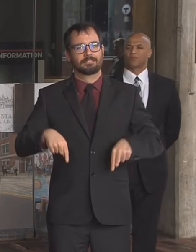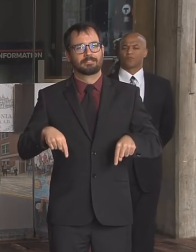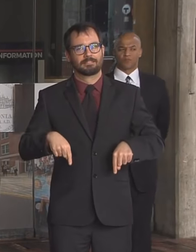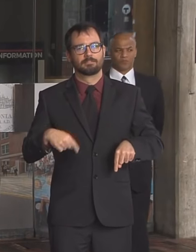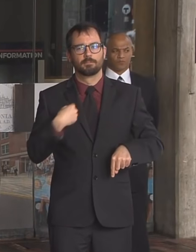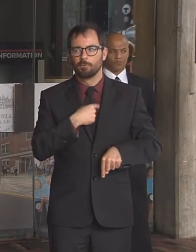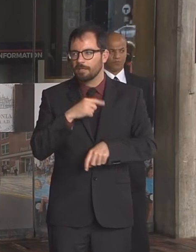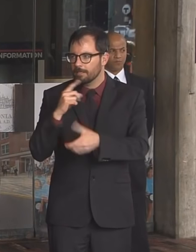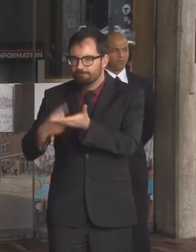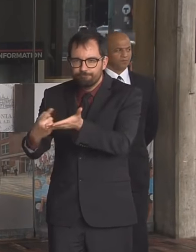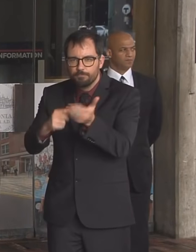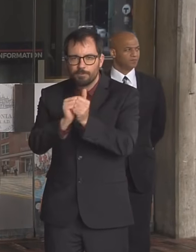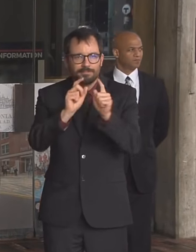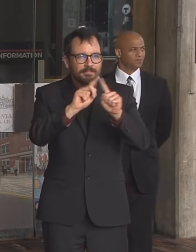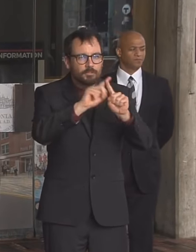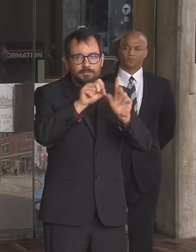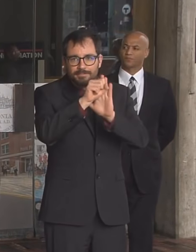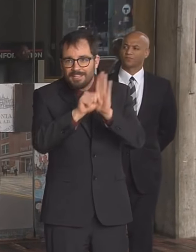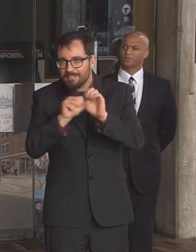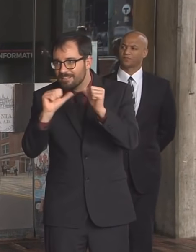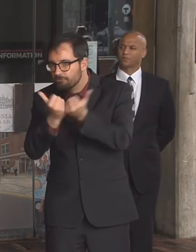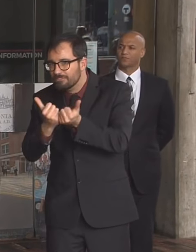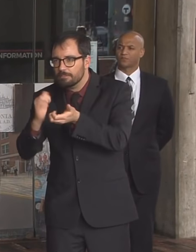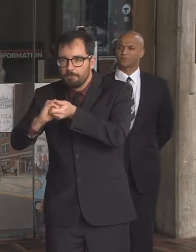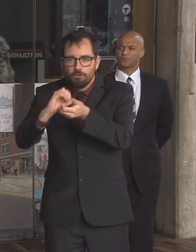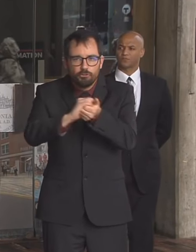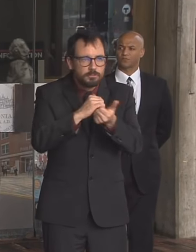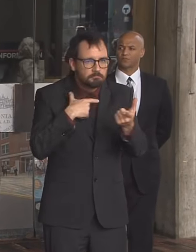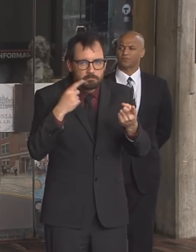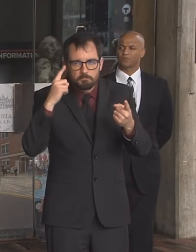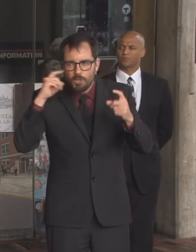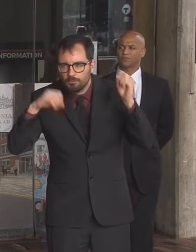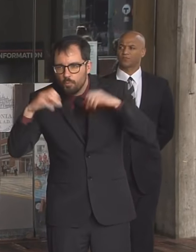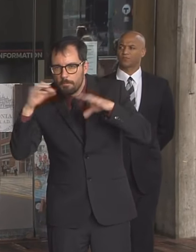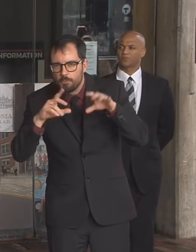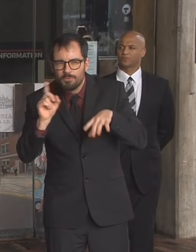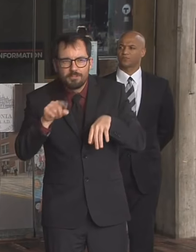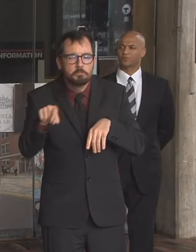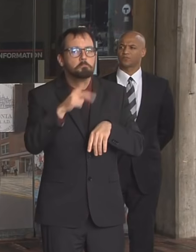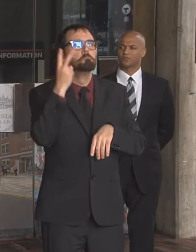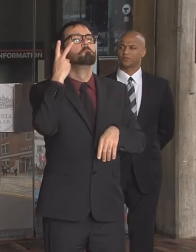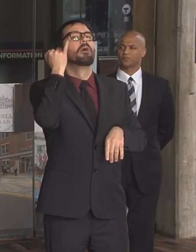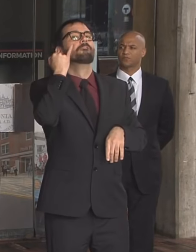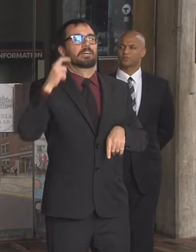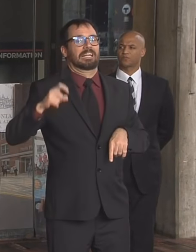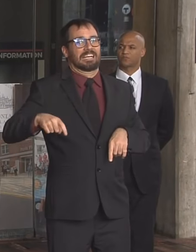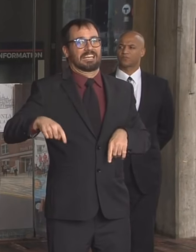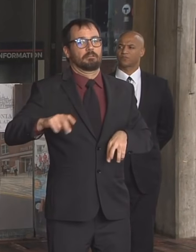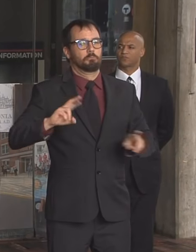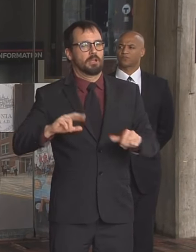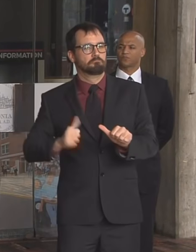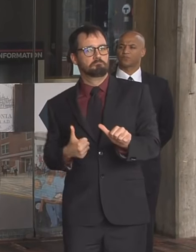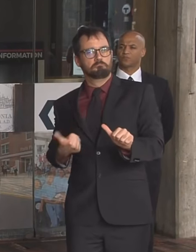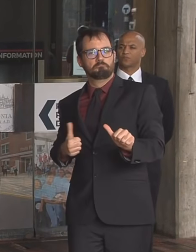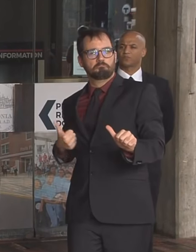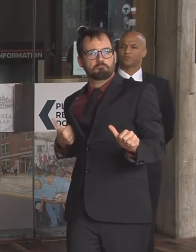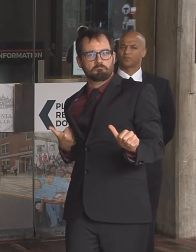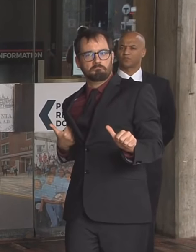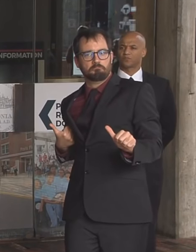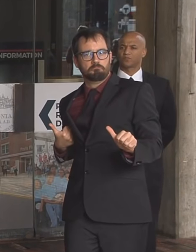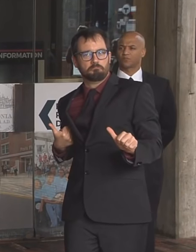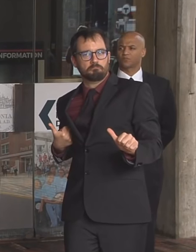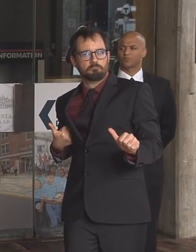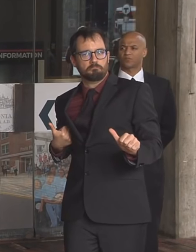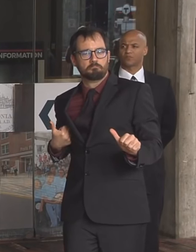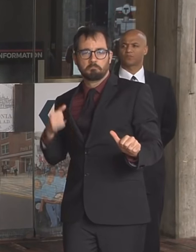on on on kind of cataloging the spaces available here in the city uh and if need be if we need to do that we'll